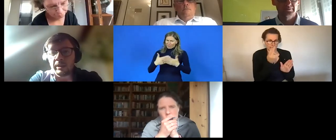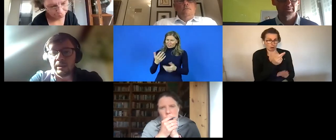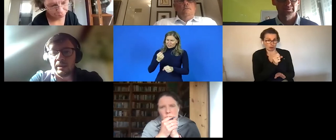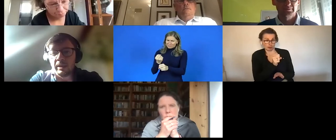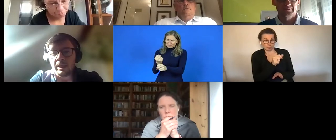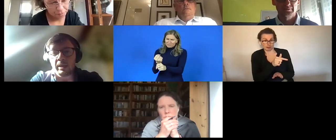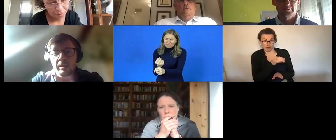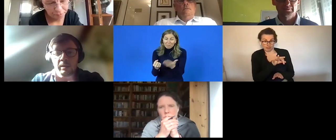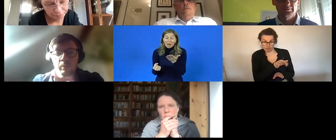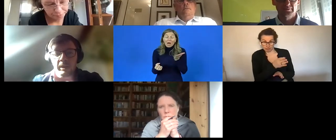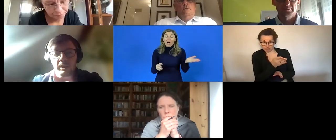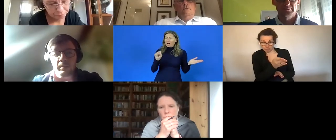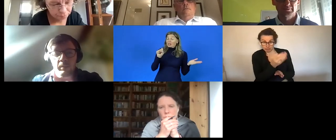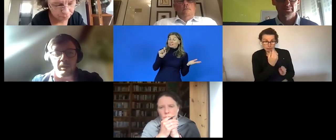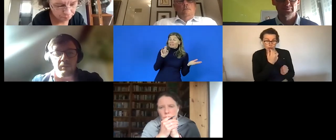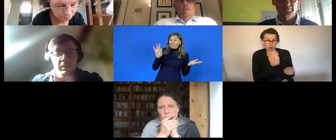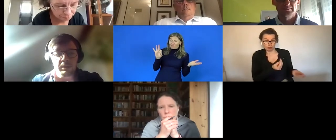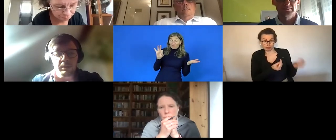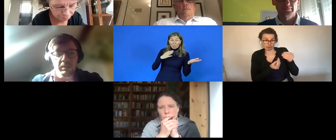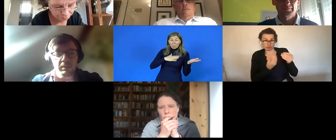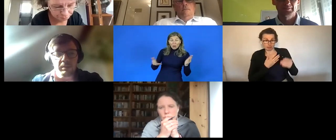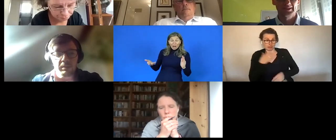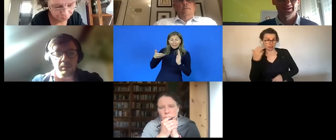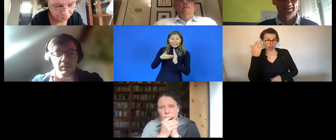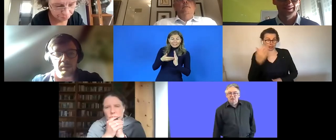want to add anything into my my intervention